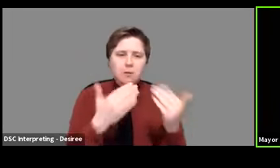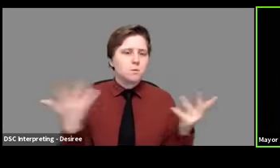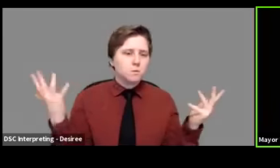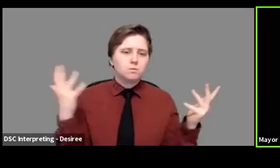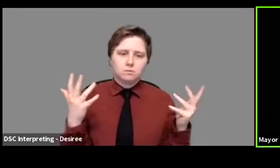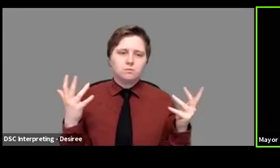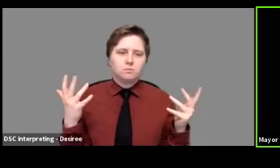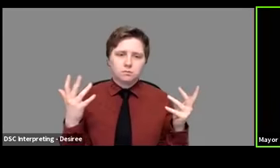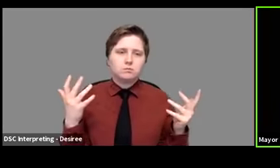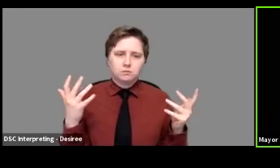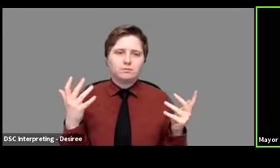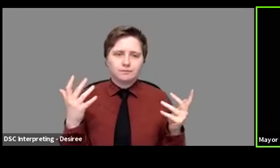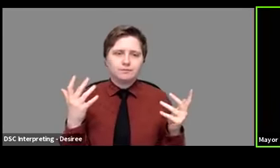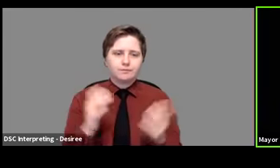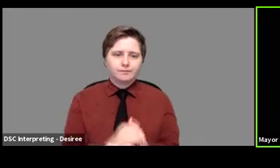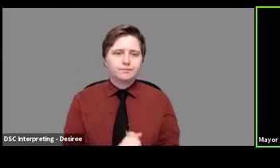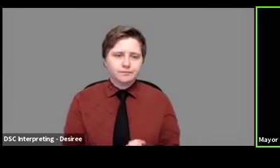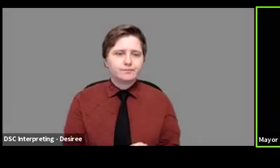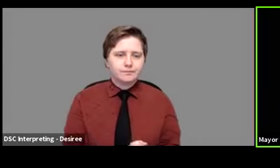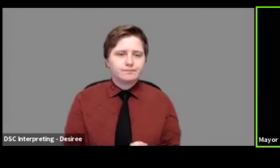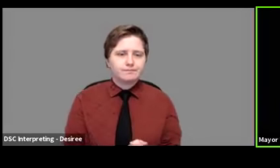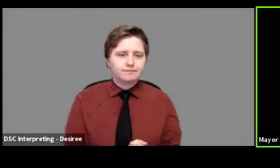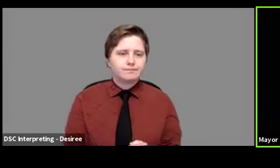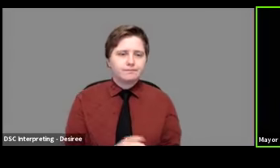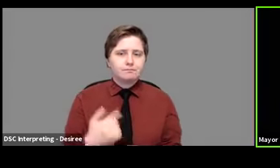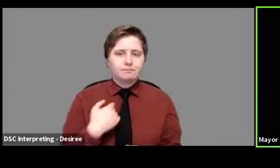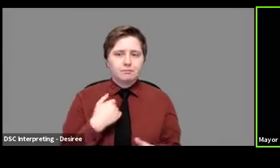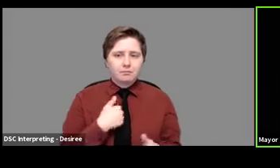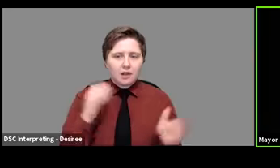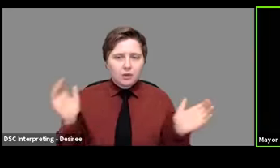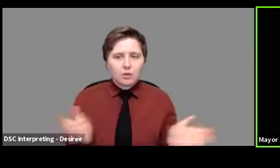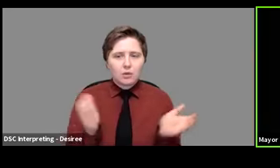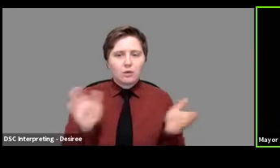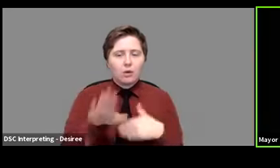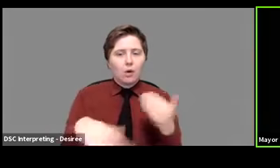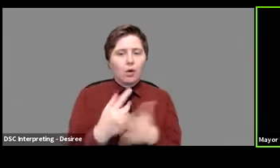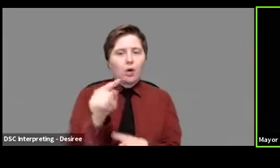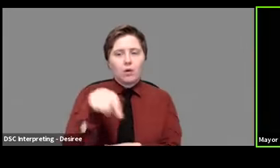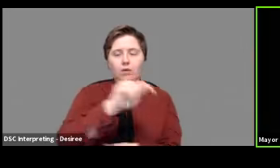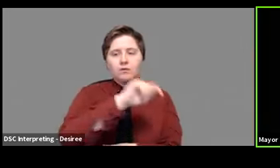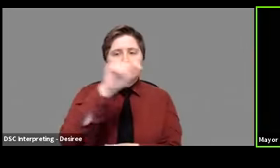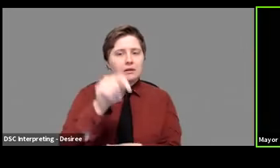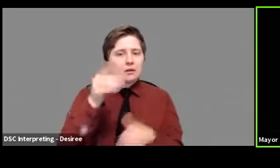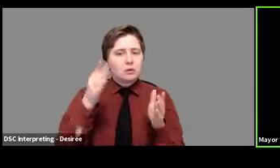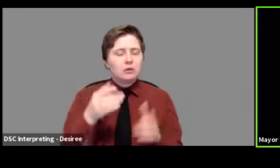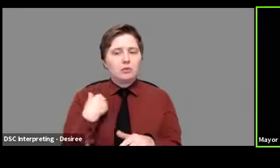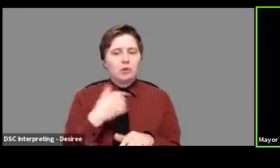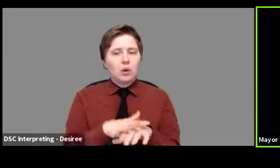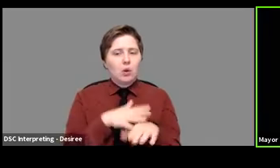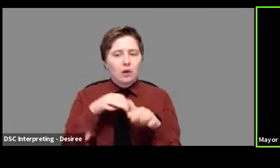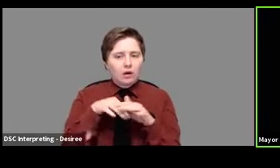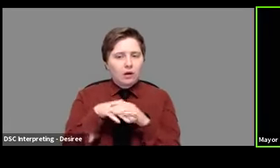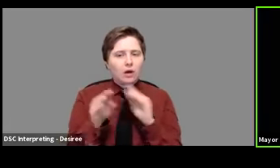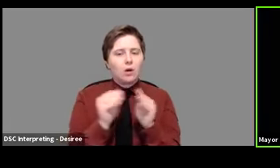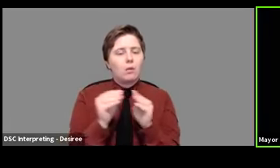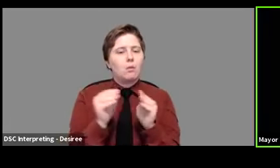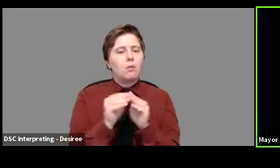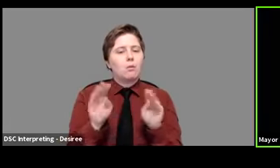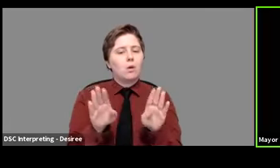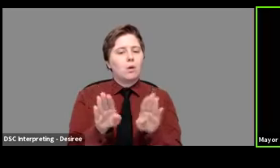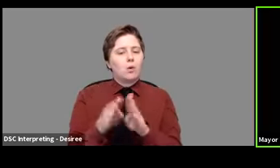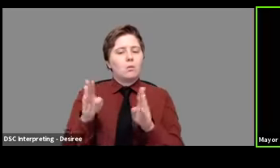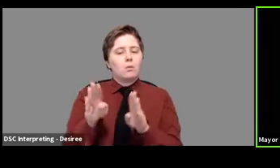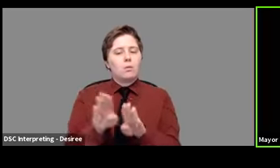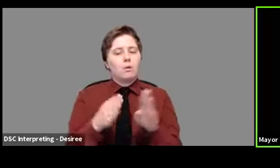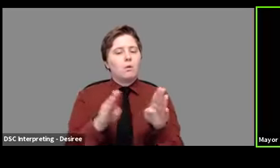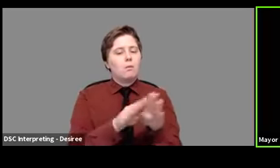Um, and I encourage all Toledoans as we slowly reenter a more open economy